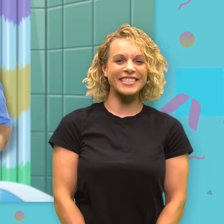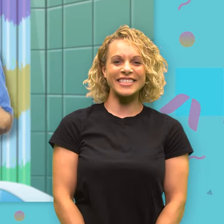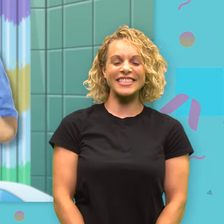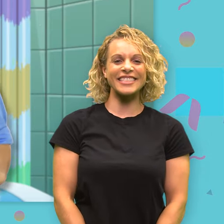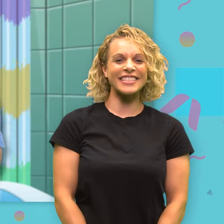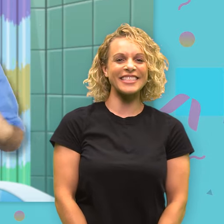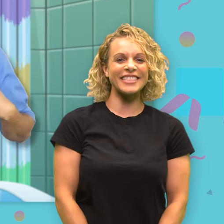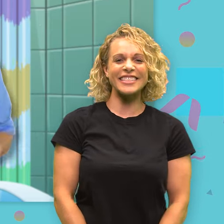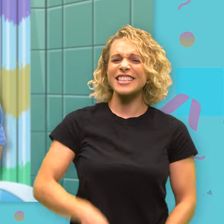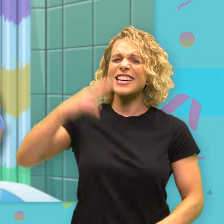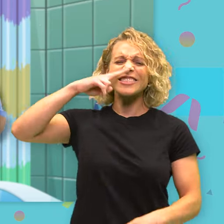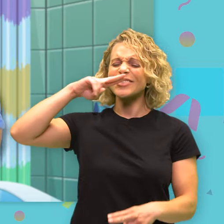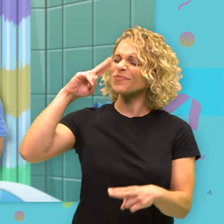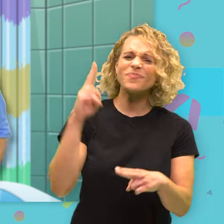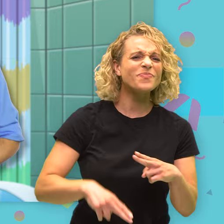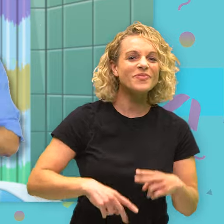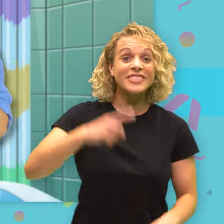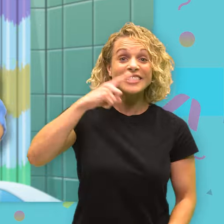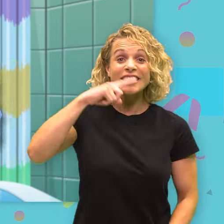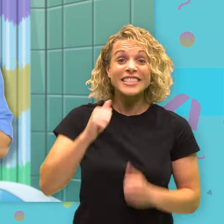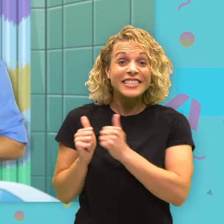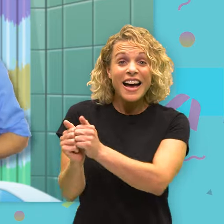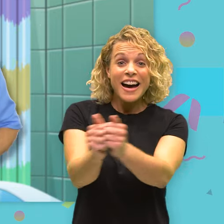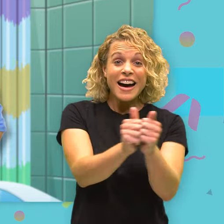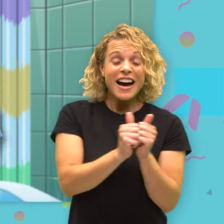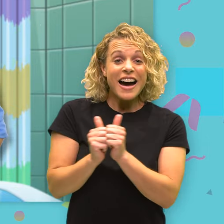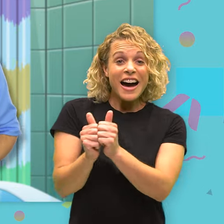That was so much fun brushing our teeth together.